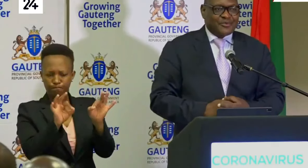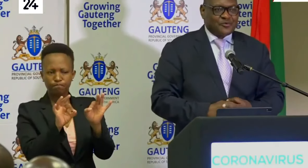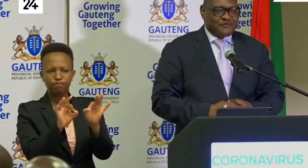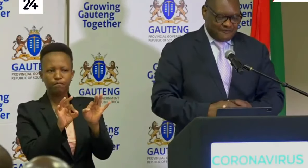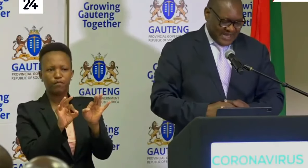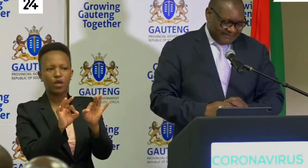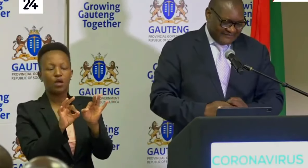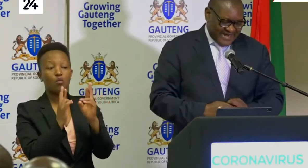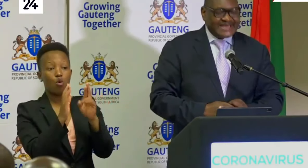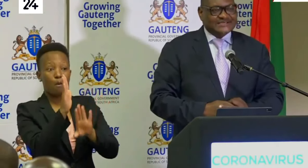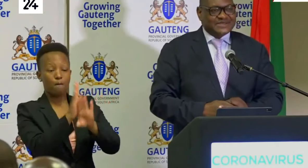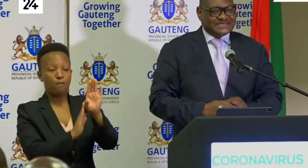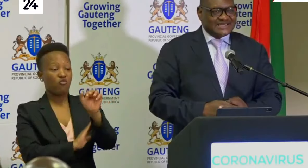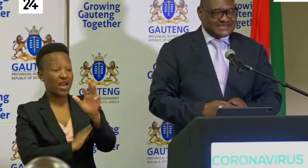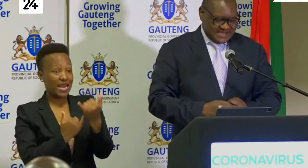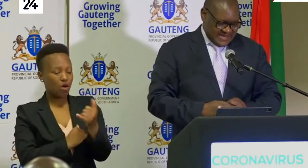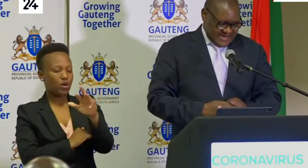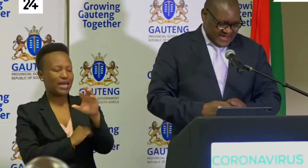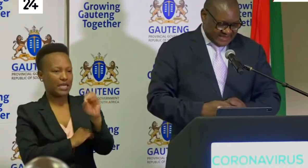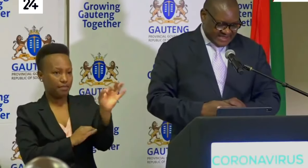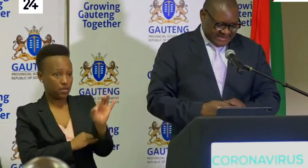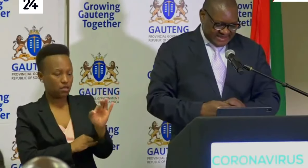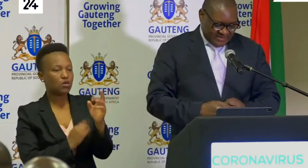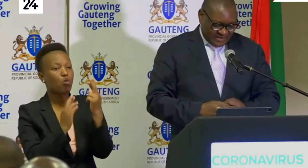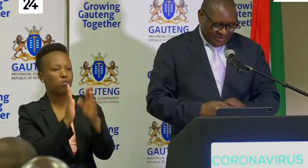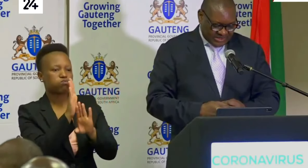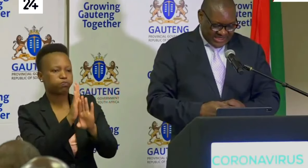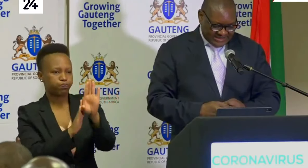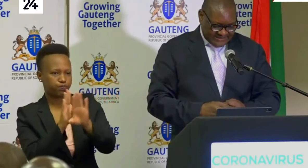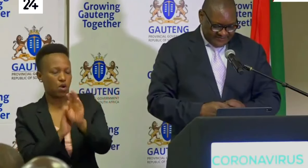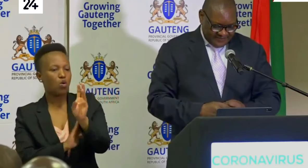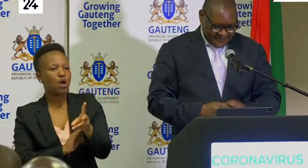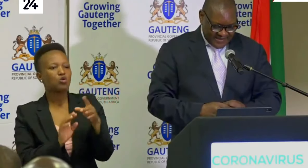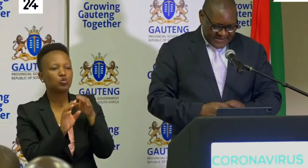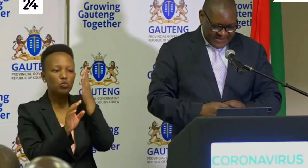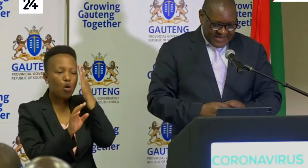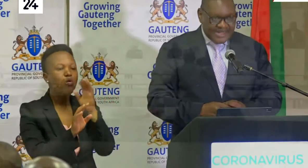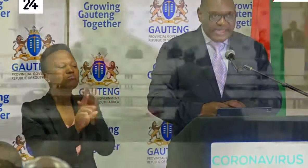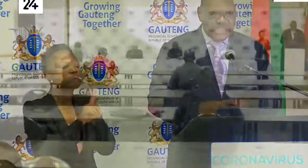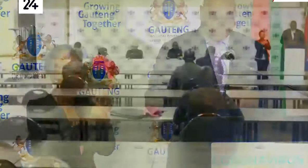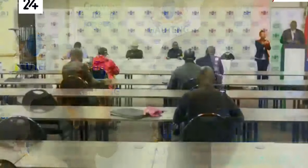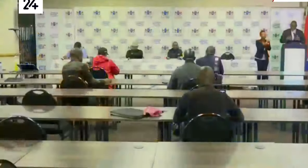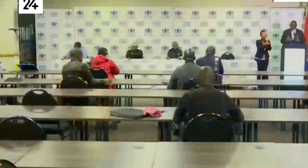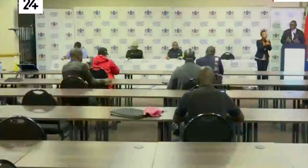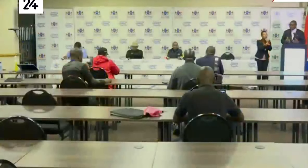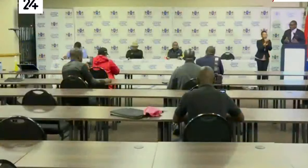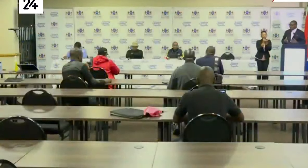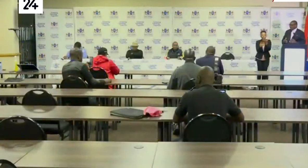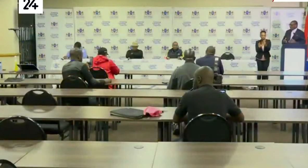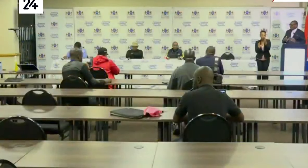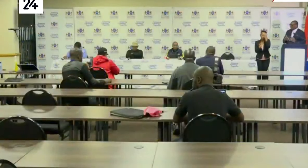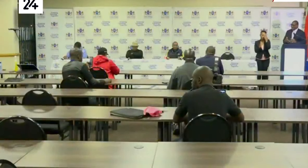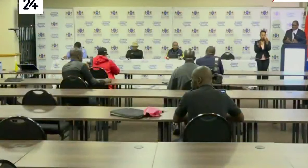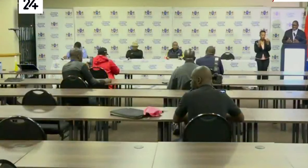will improve above 90% in tracing all contacts. As we continue to,